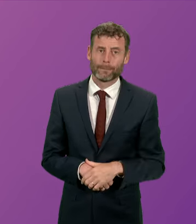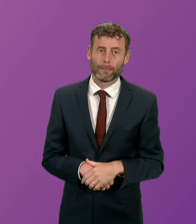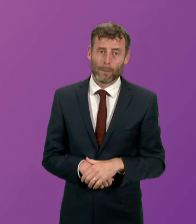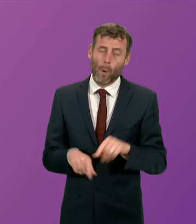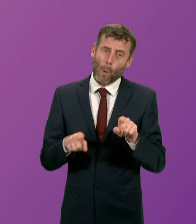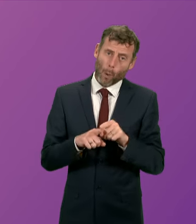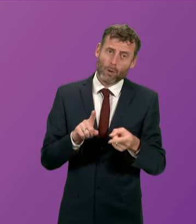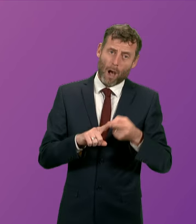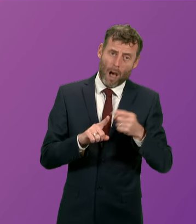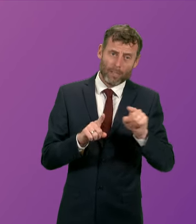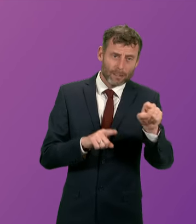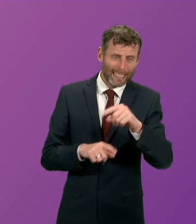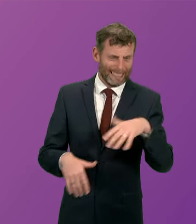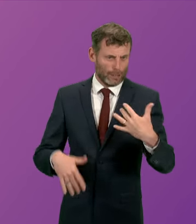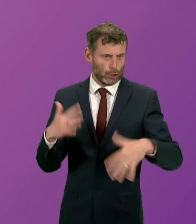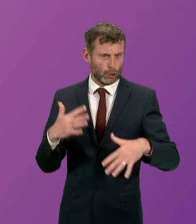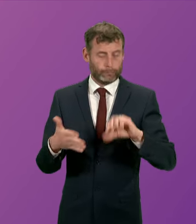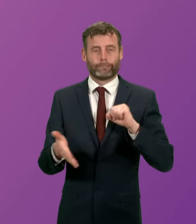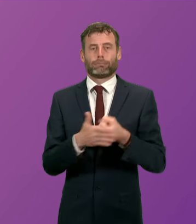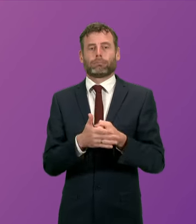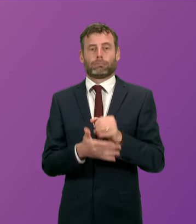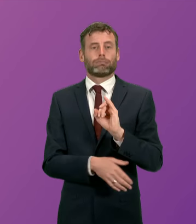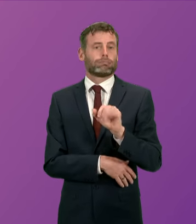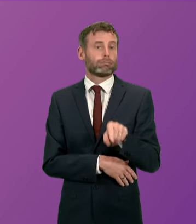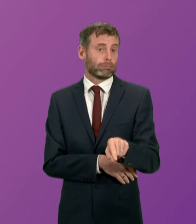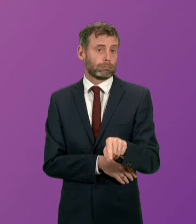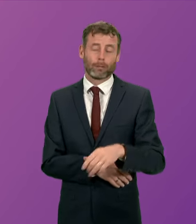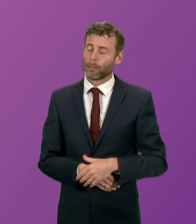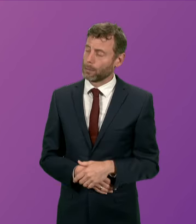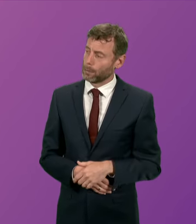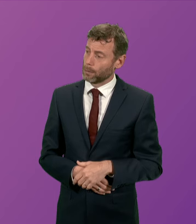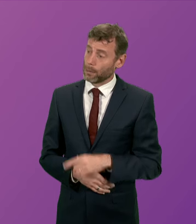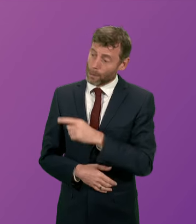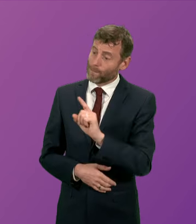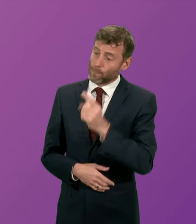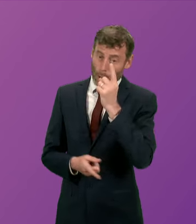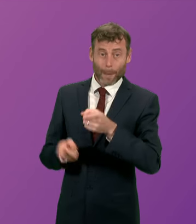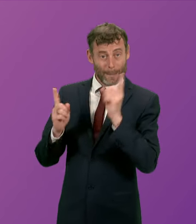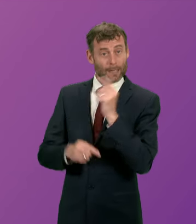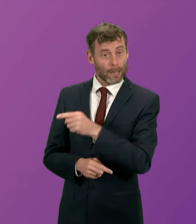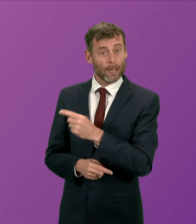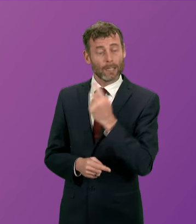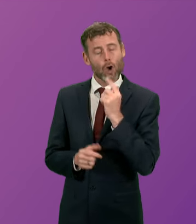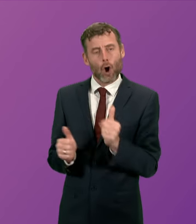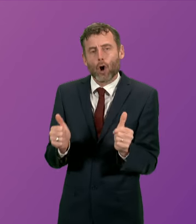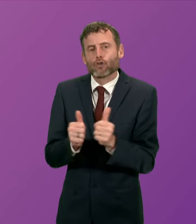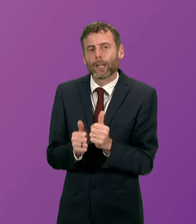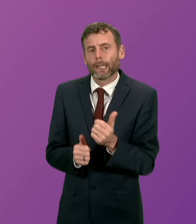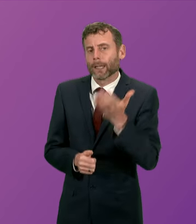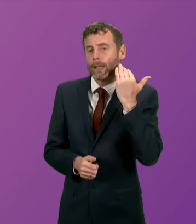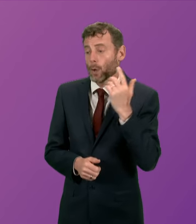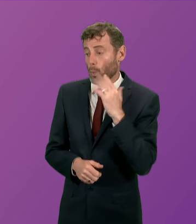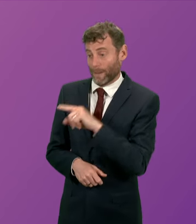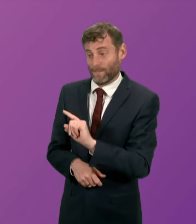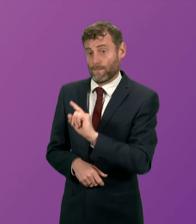others who were also injured in this incident the First Minister kindly agreed some weeks ago when his first